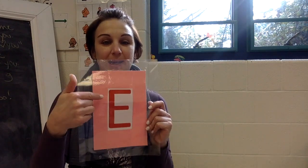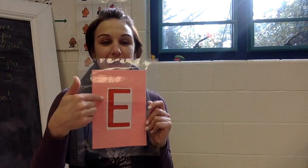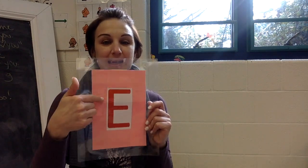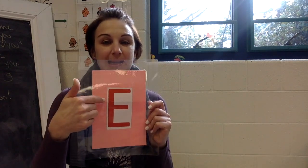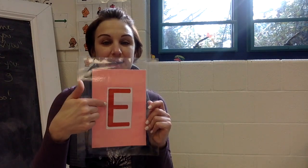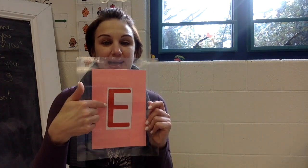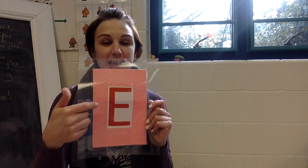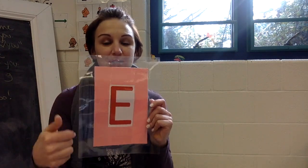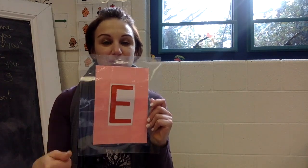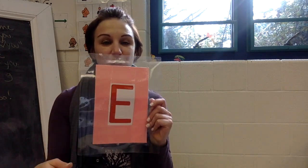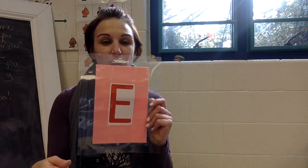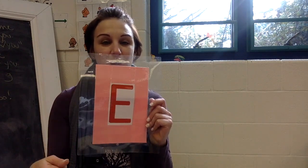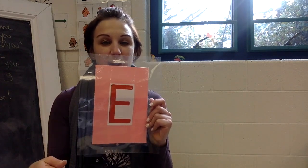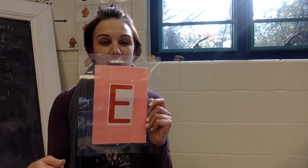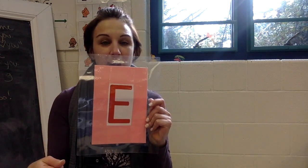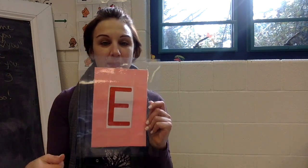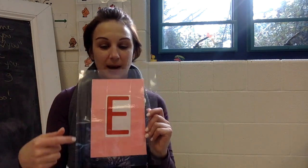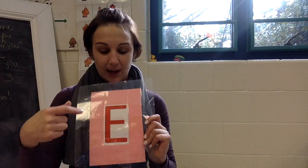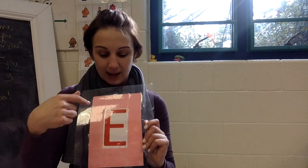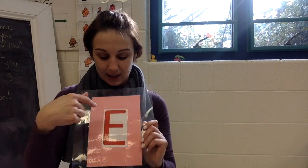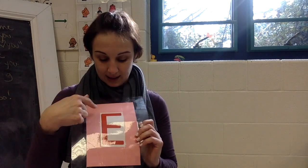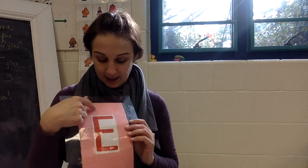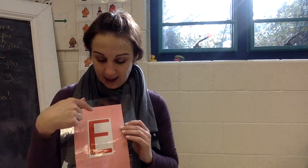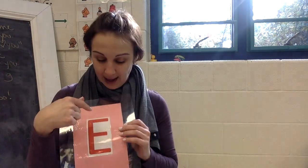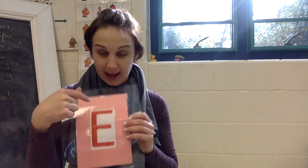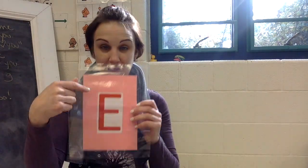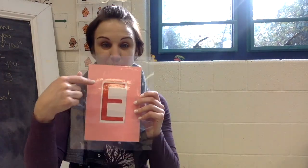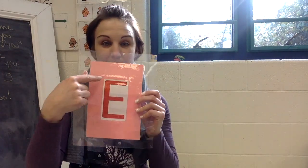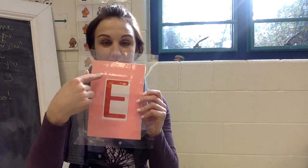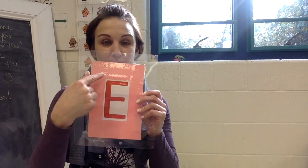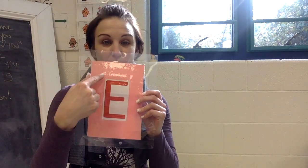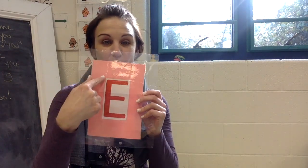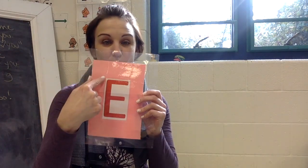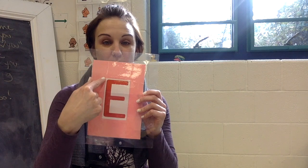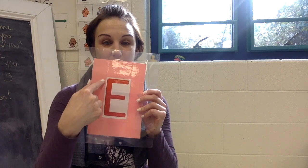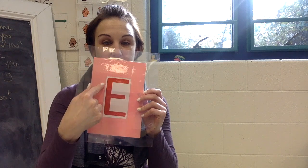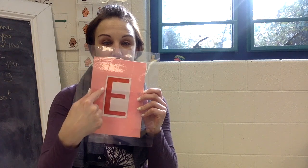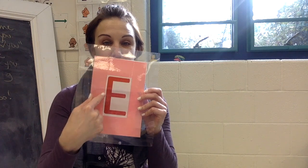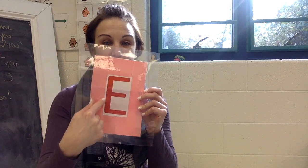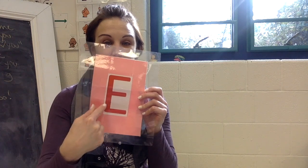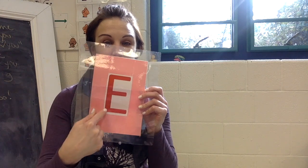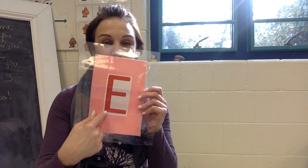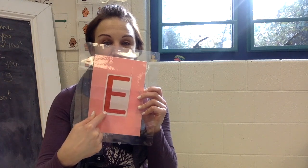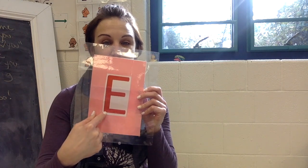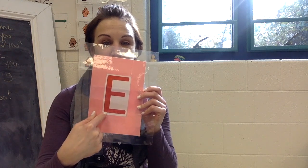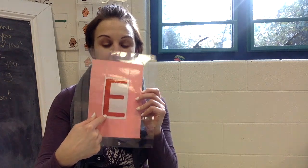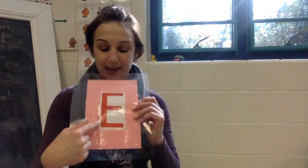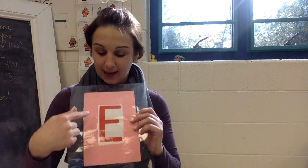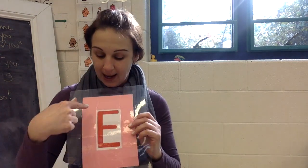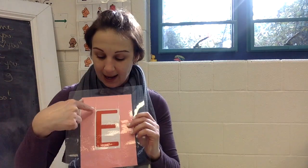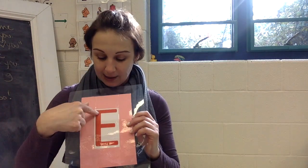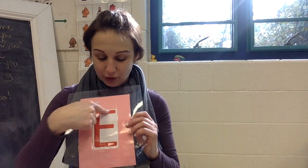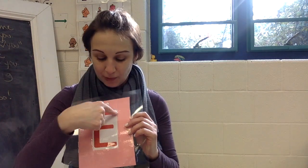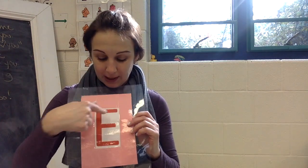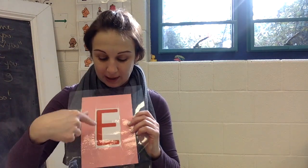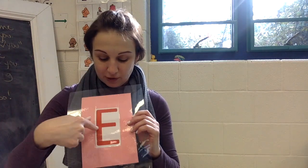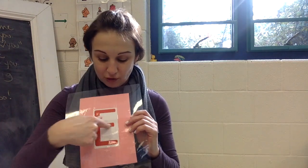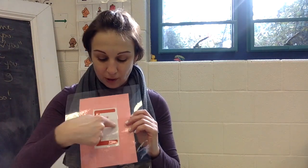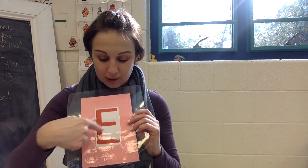E is for Emma. And it's made of one big straight line and three short